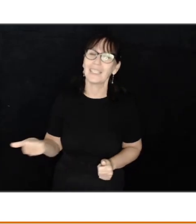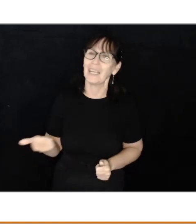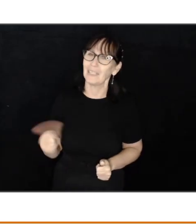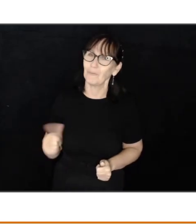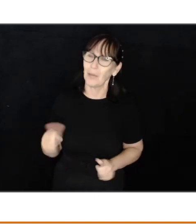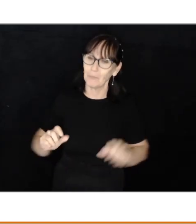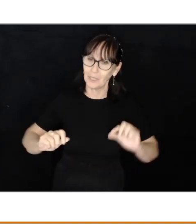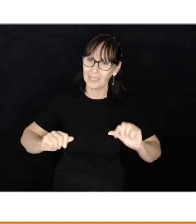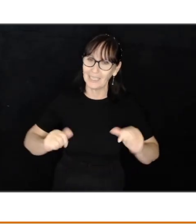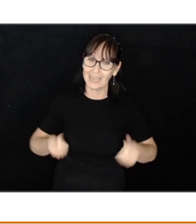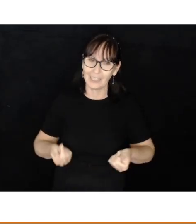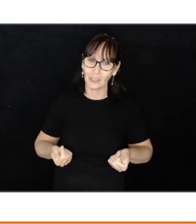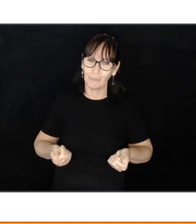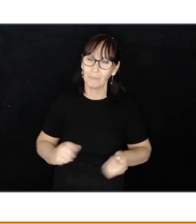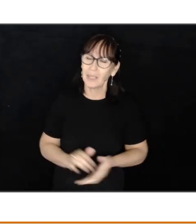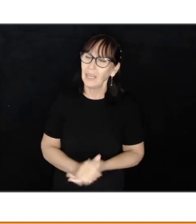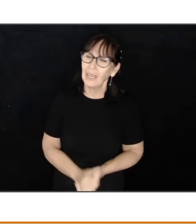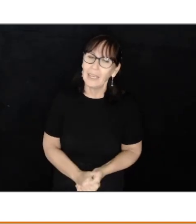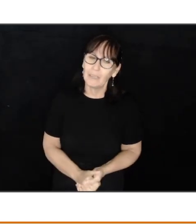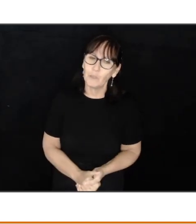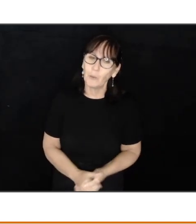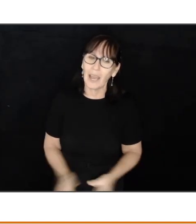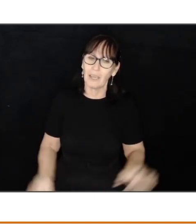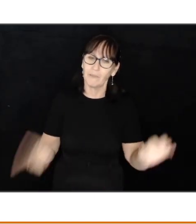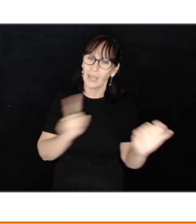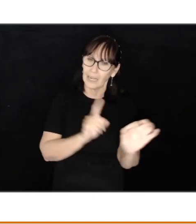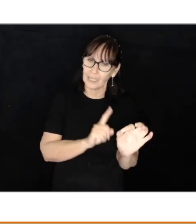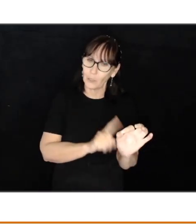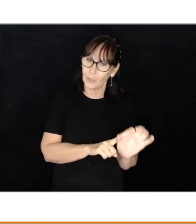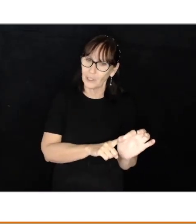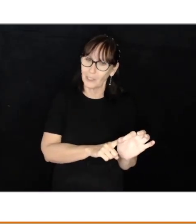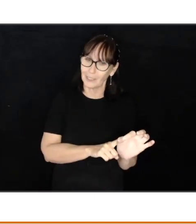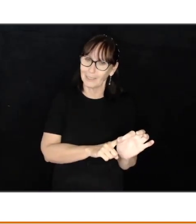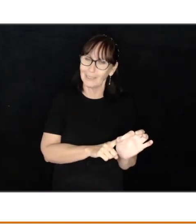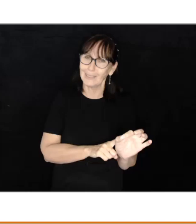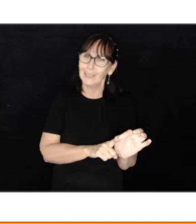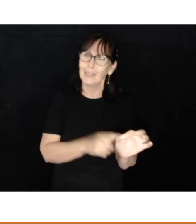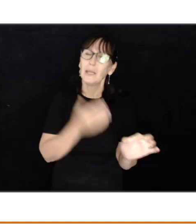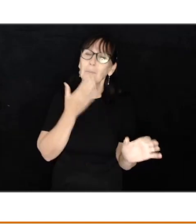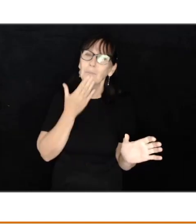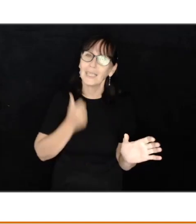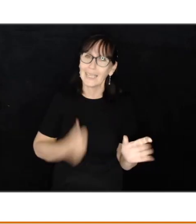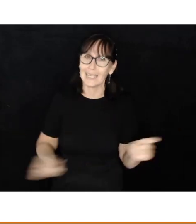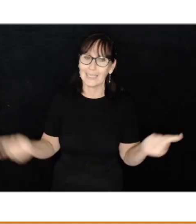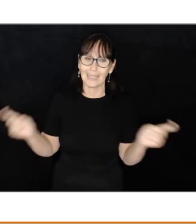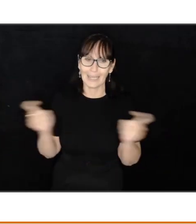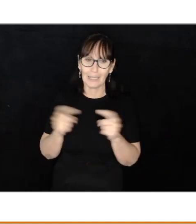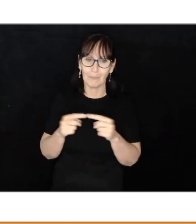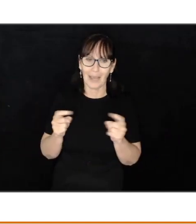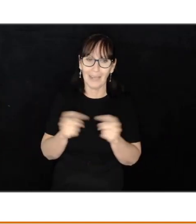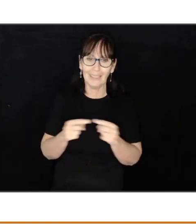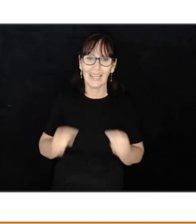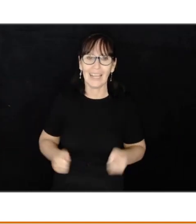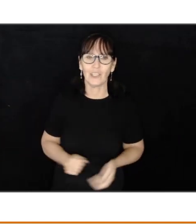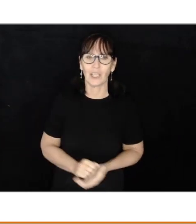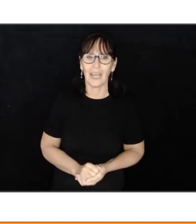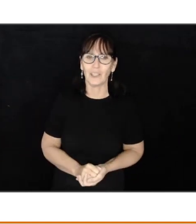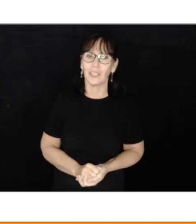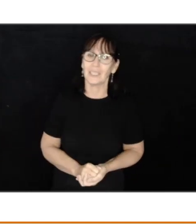that is the end of my presentation. If you have any questions, please email